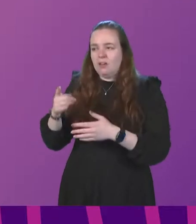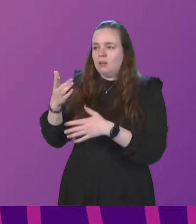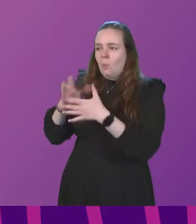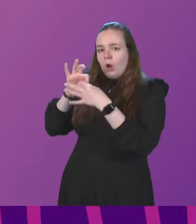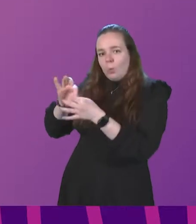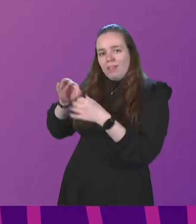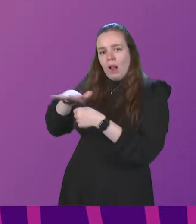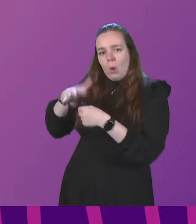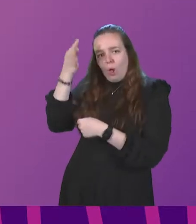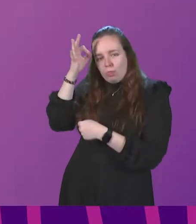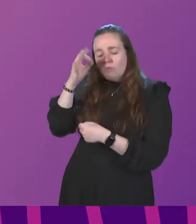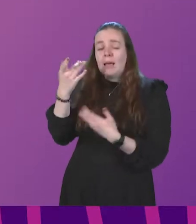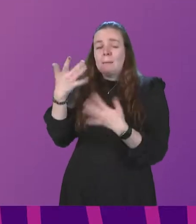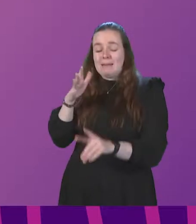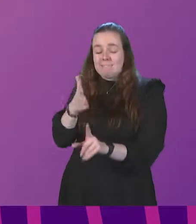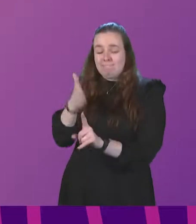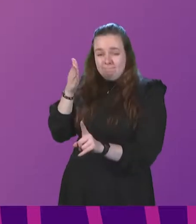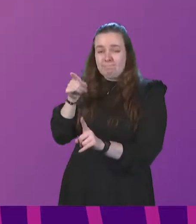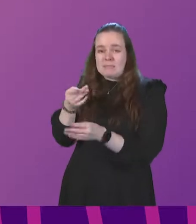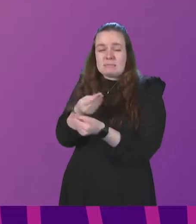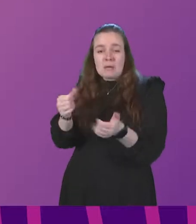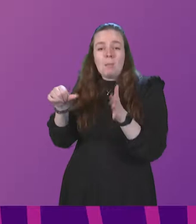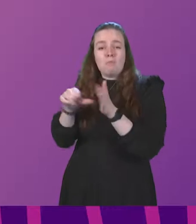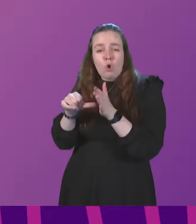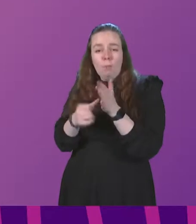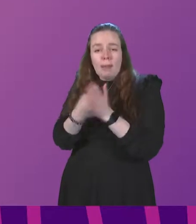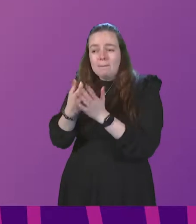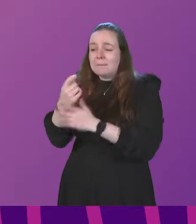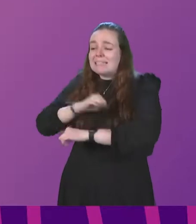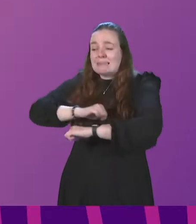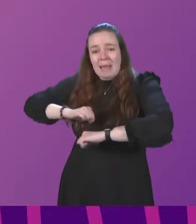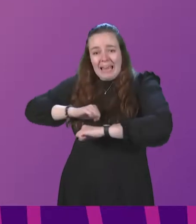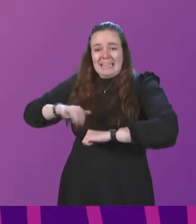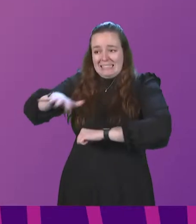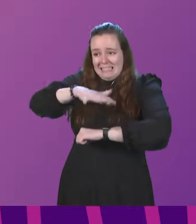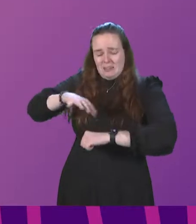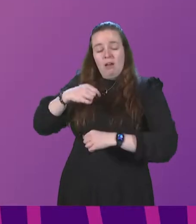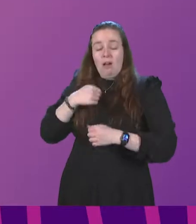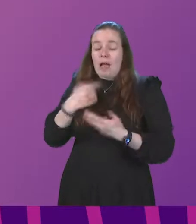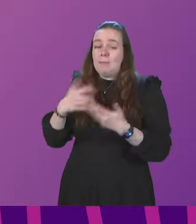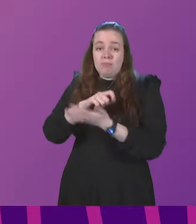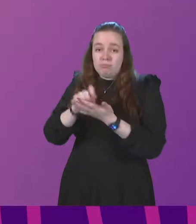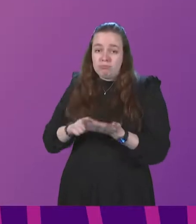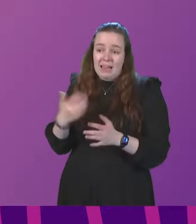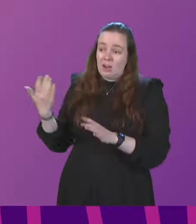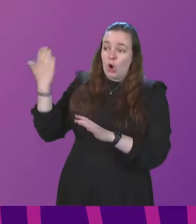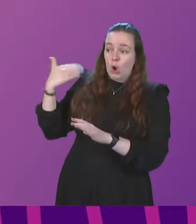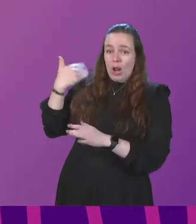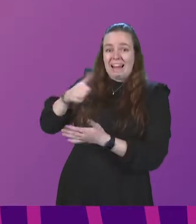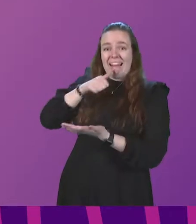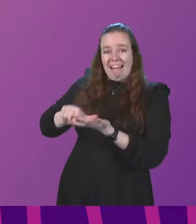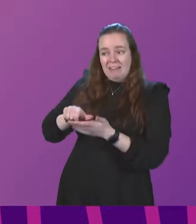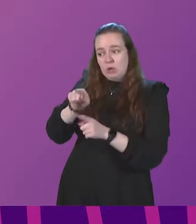authorities. They did identify some problematic spaces. As I read out in an earlier letter to the committee,